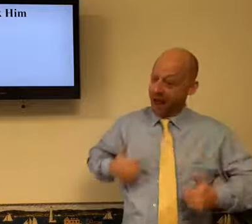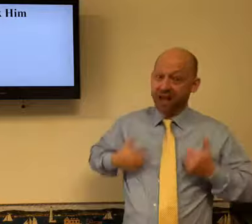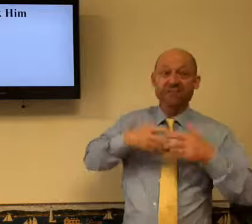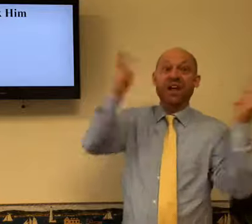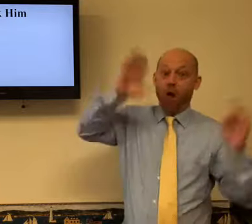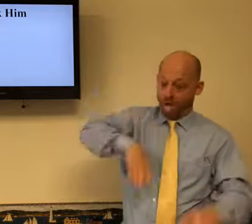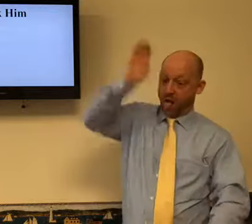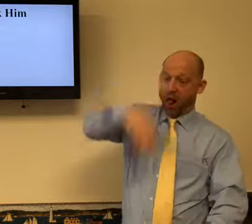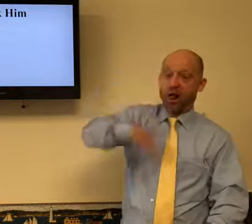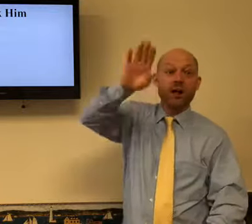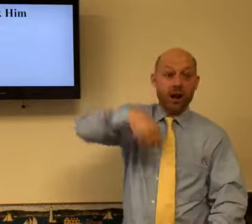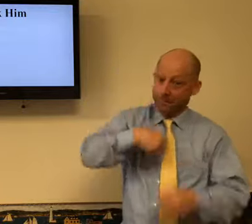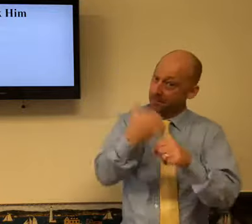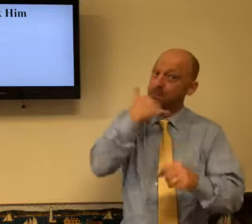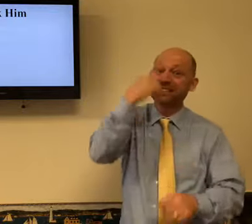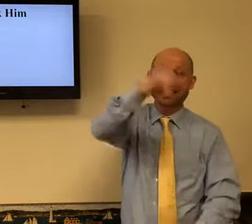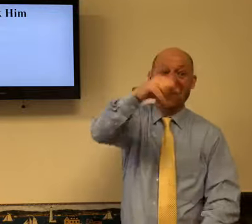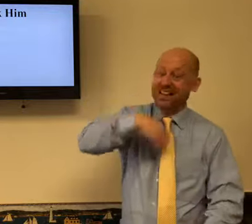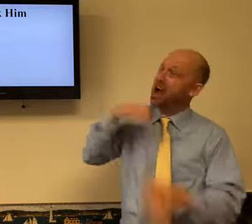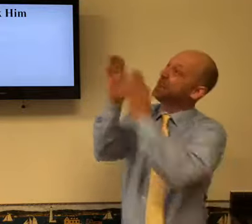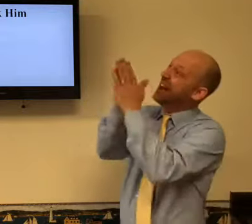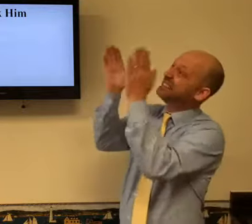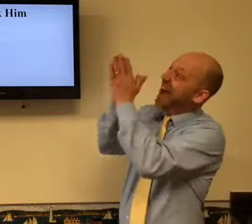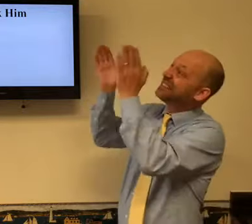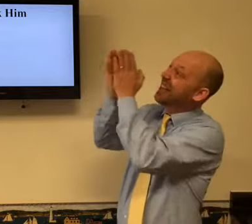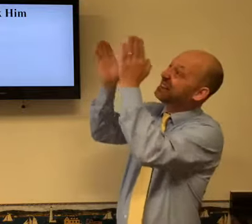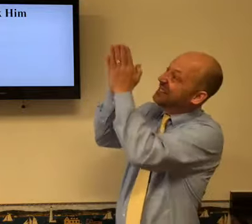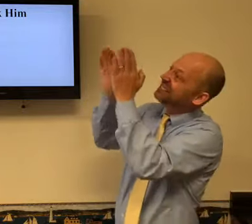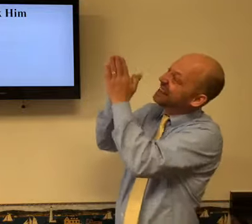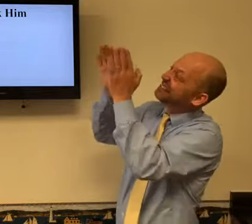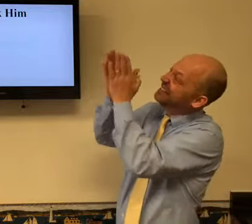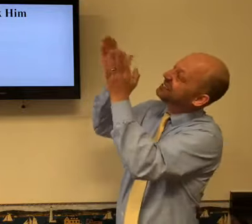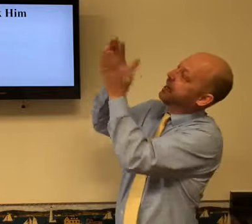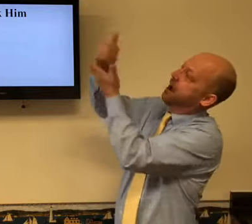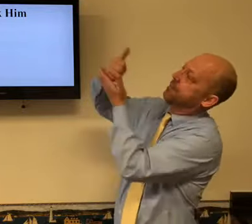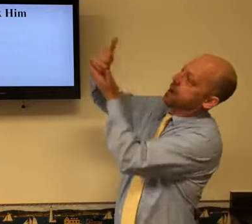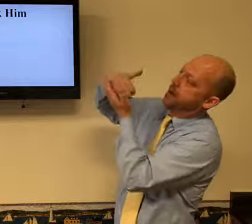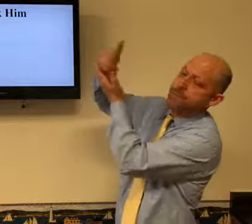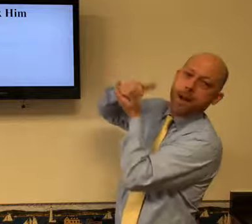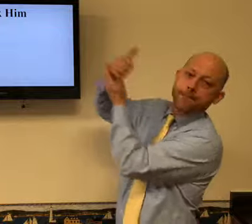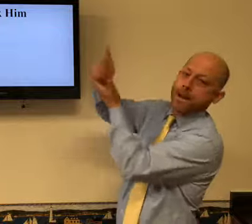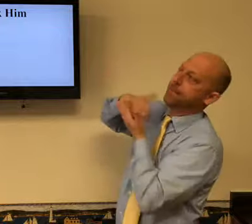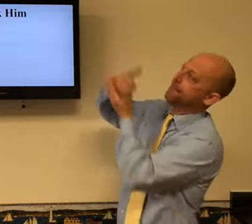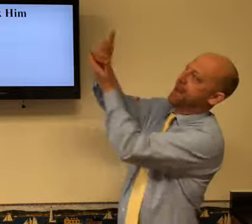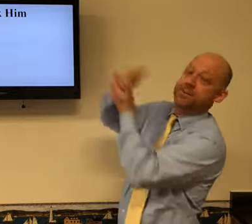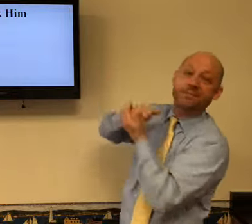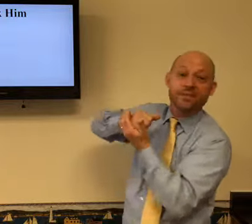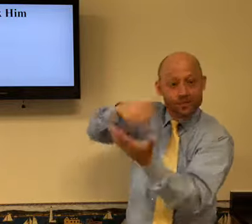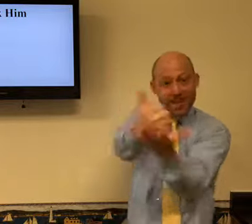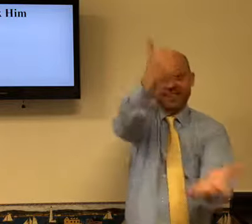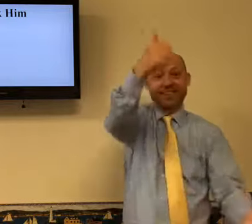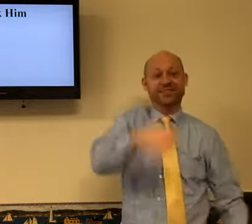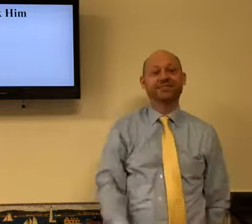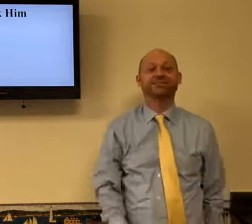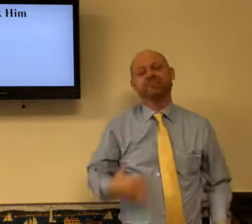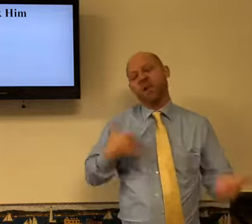do. I'm very excited. My life is up and down and I make mistakes sometimes, but I ask and I ask the Lord to help me. And he does. Amen.